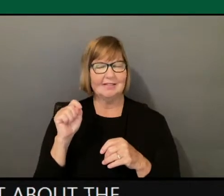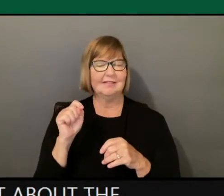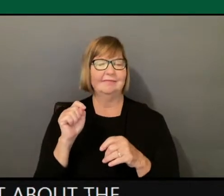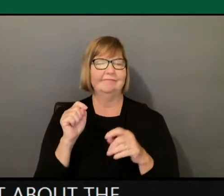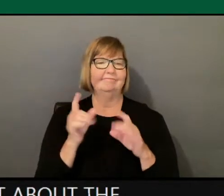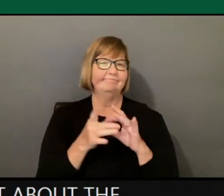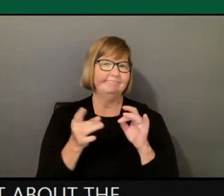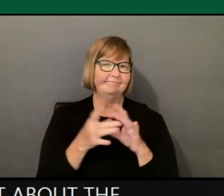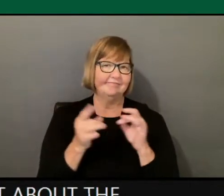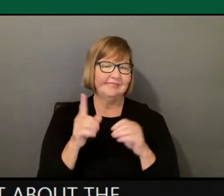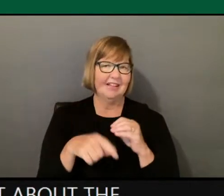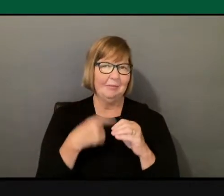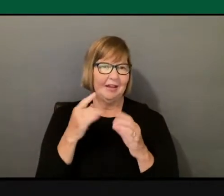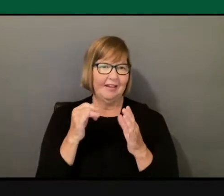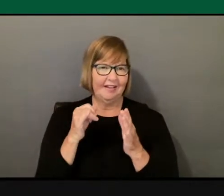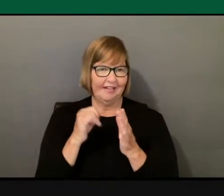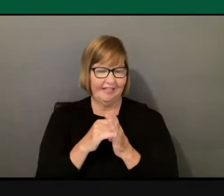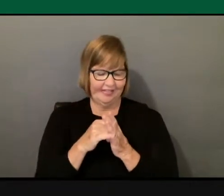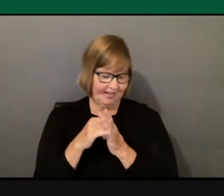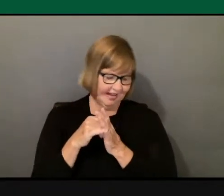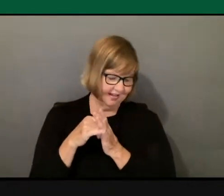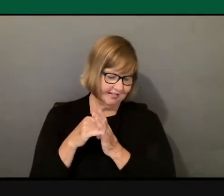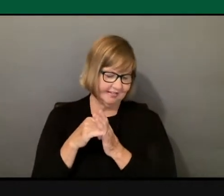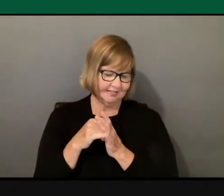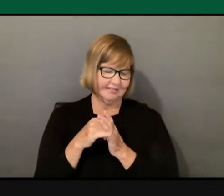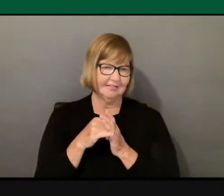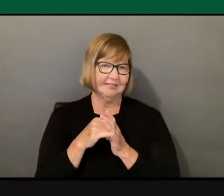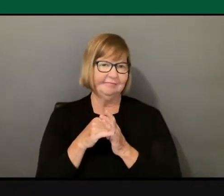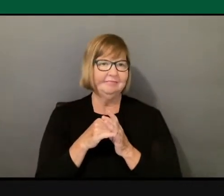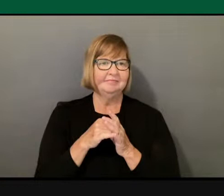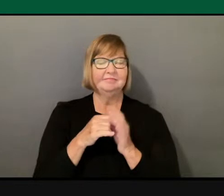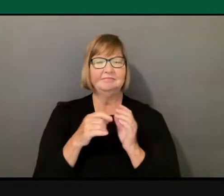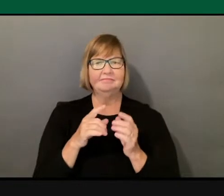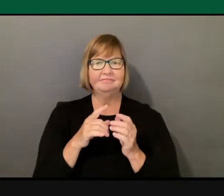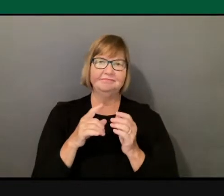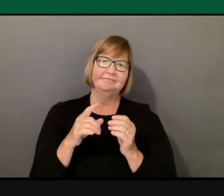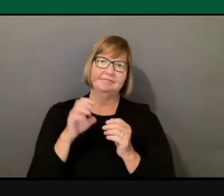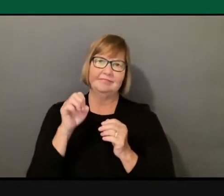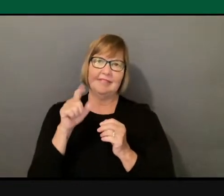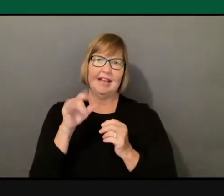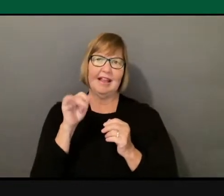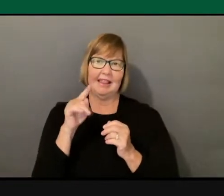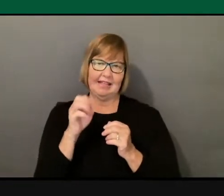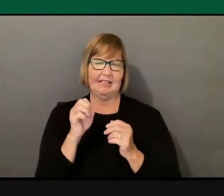perception of Jewish people? What fuels anti-Semitism?